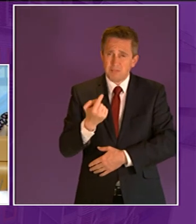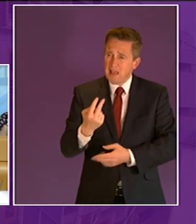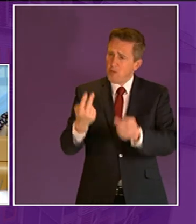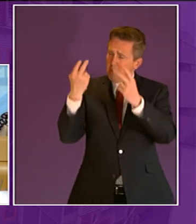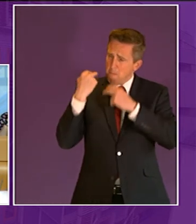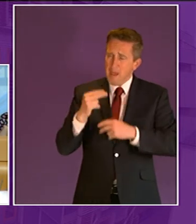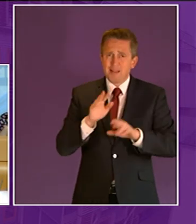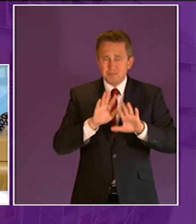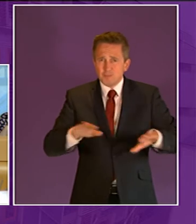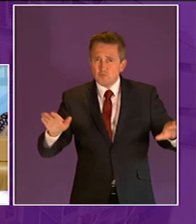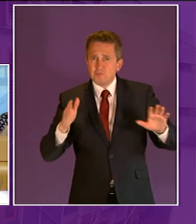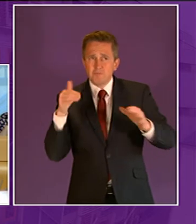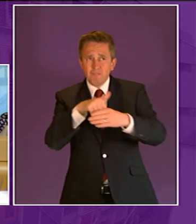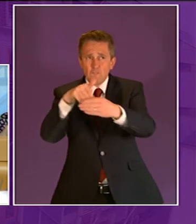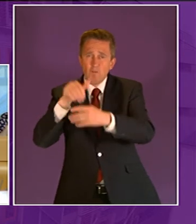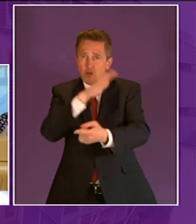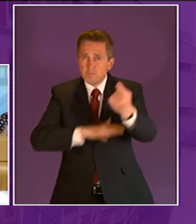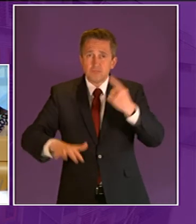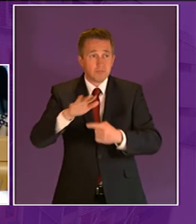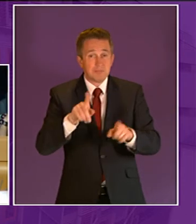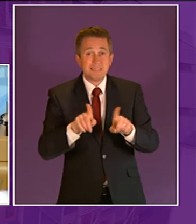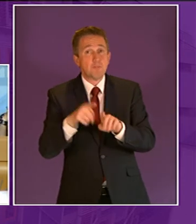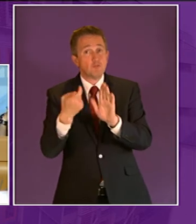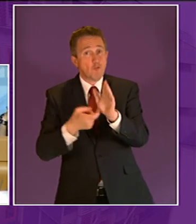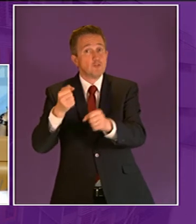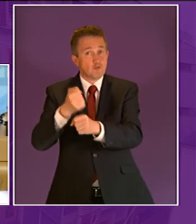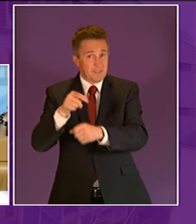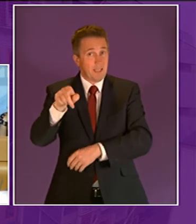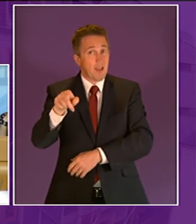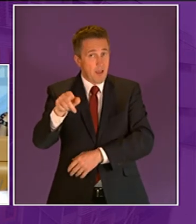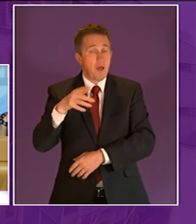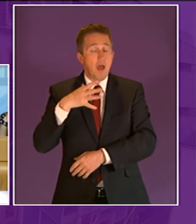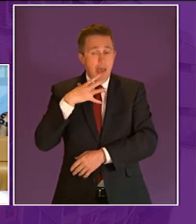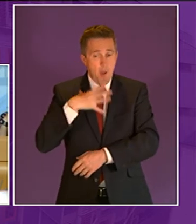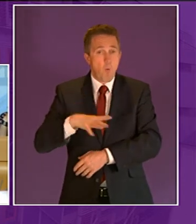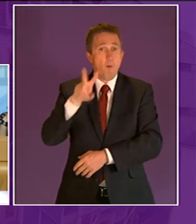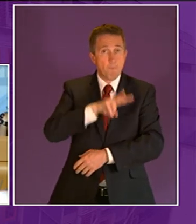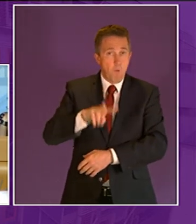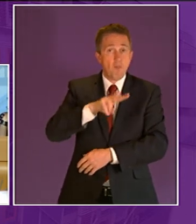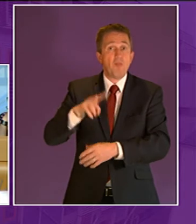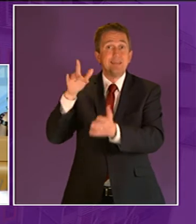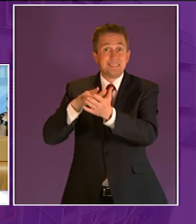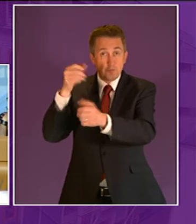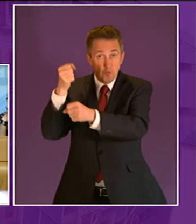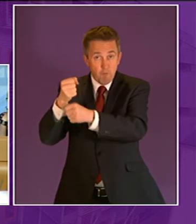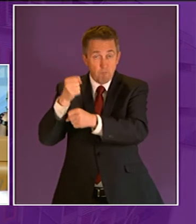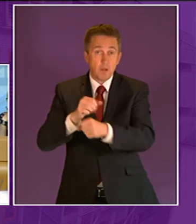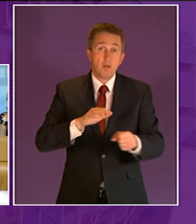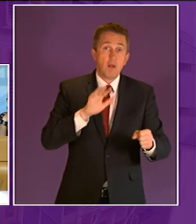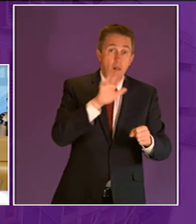natural environment and like ross greer i want to ensure that central government as well as local government our ngos charities and everyone else's